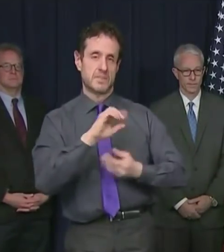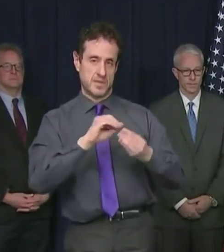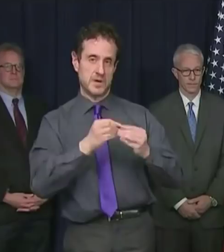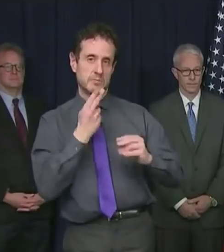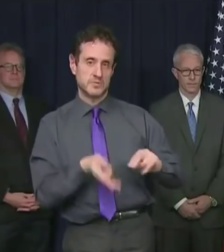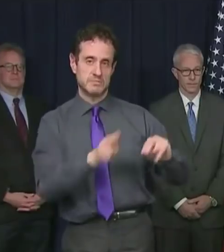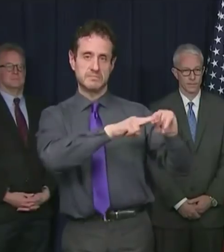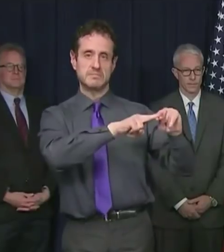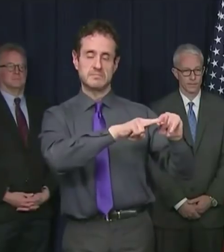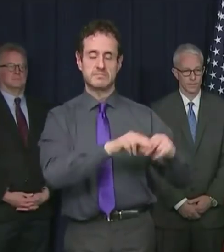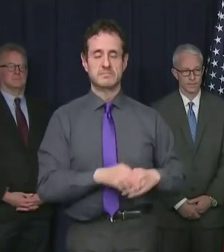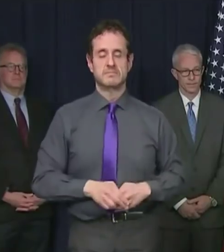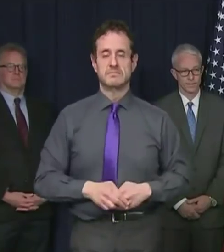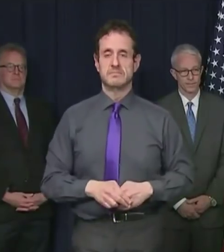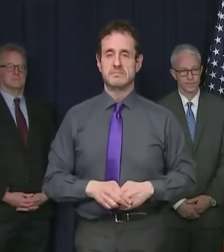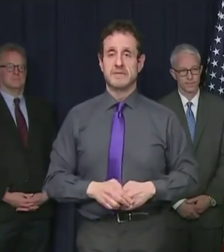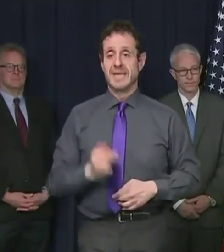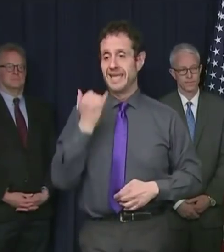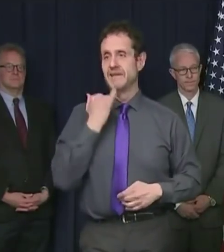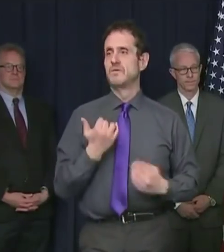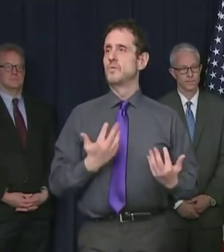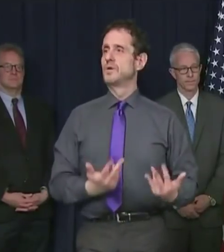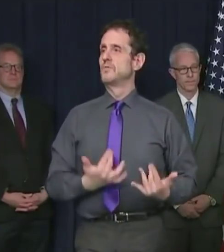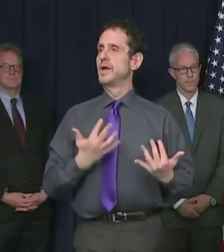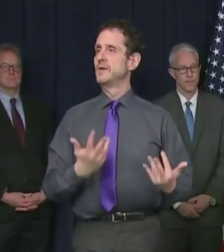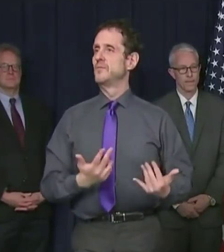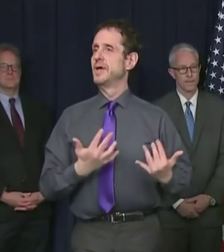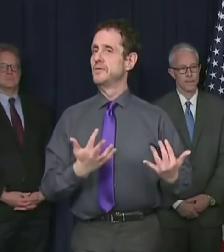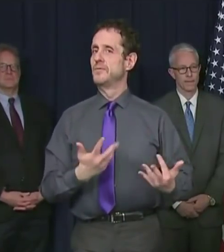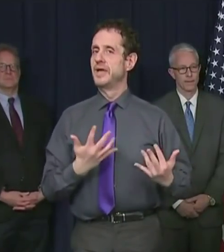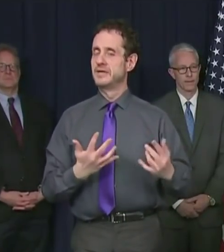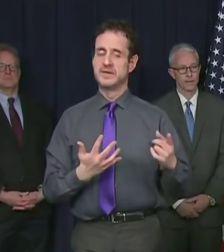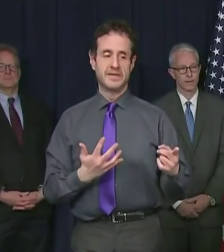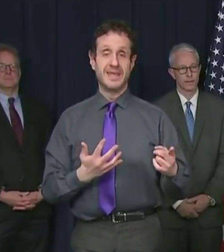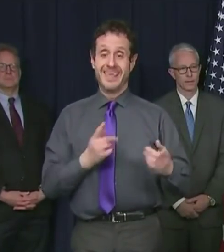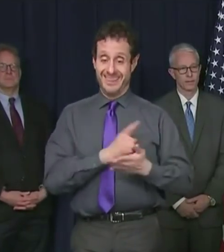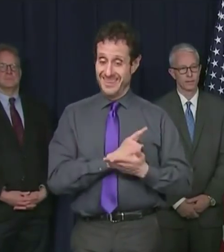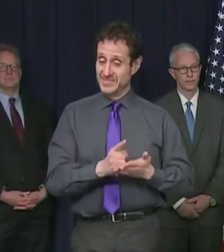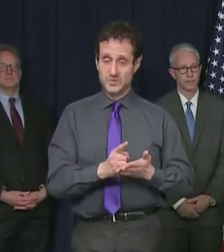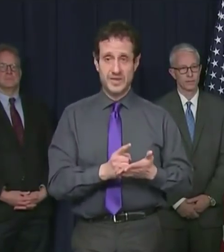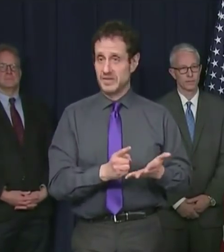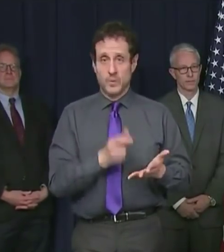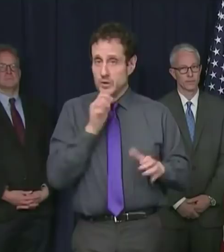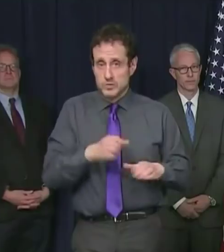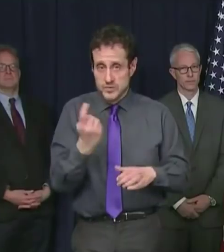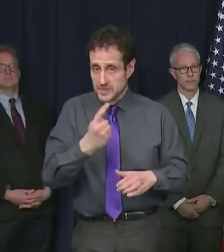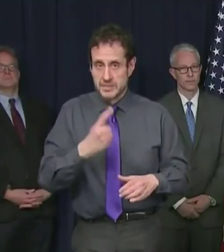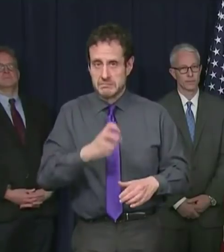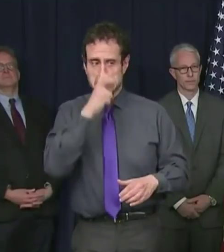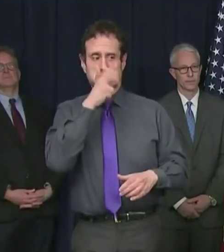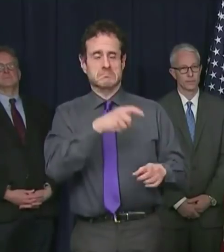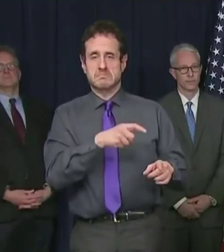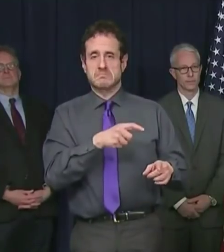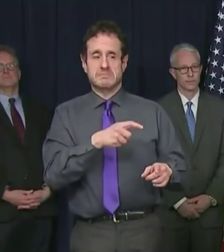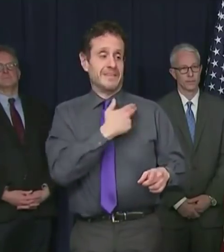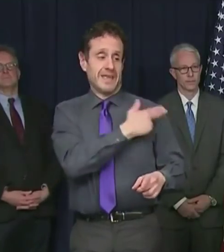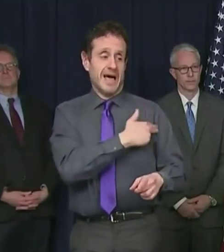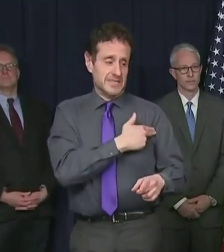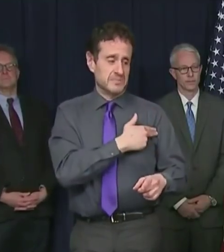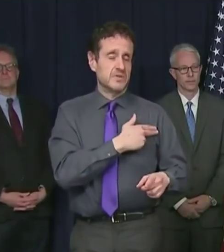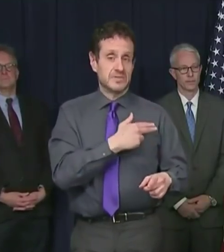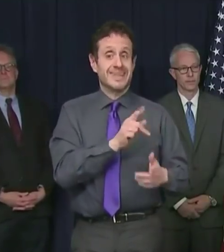Waiting for hospitals to be overwhelmed will leave the following week's patients with nowhere to go. In short,